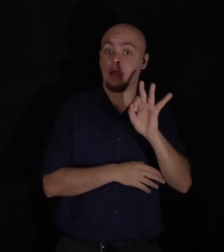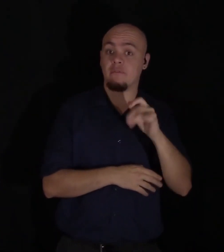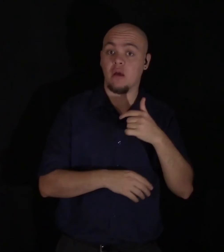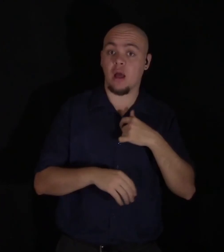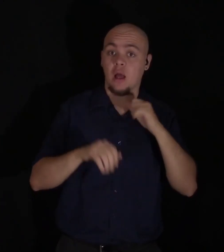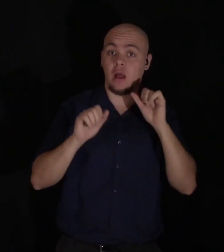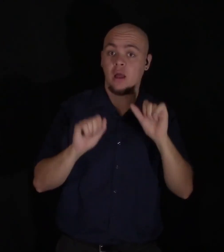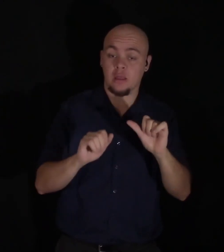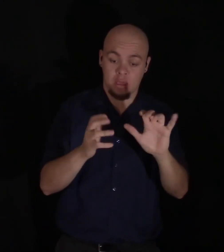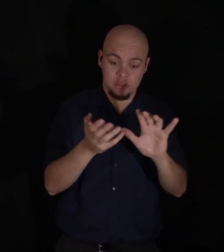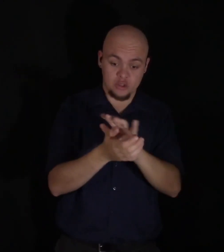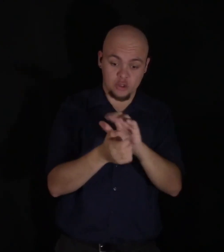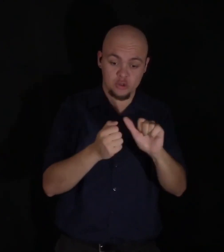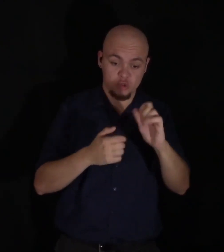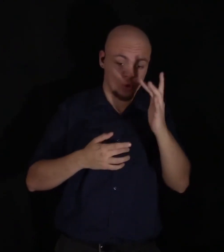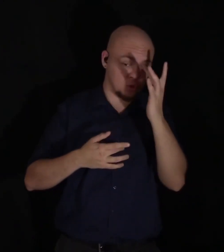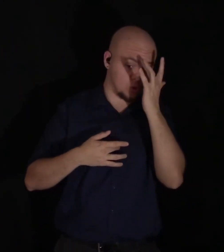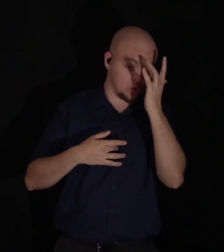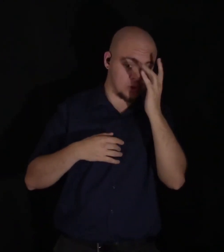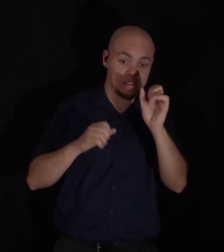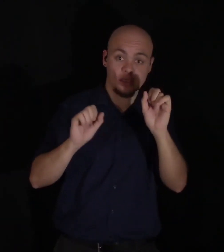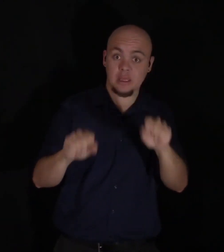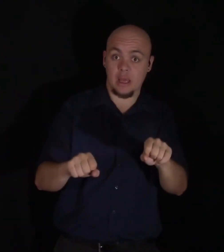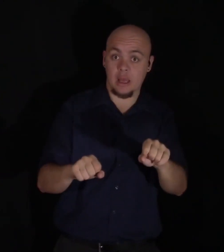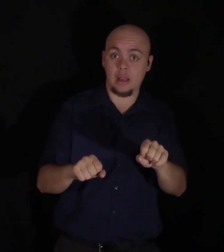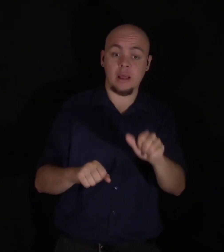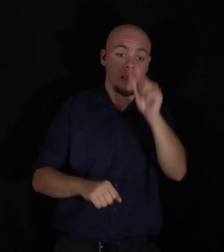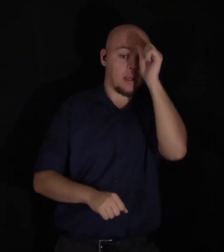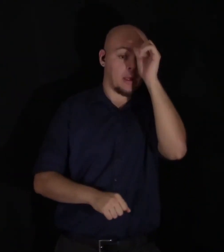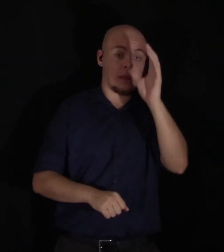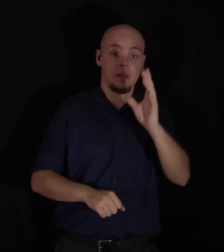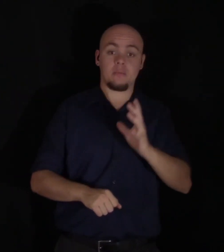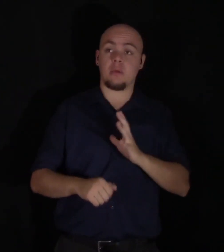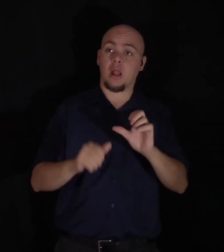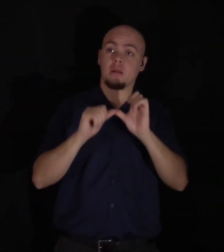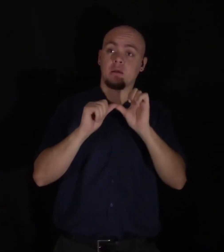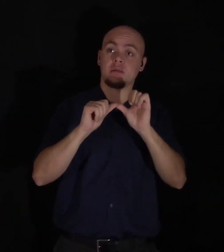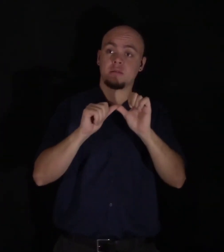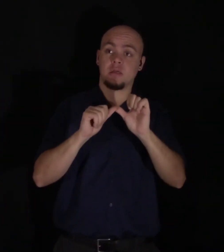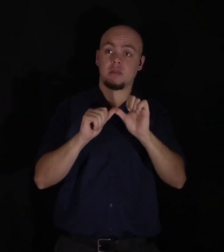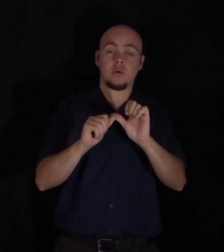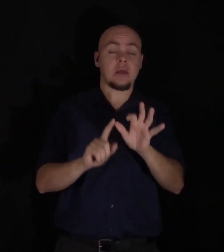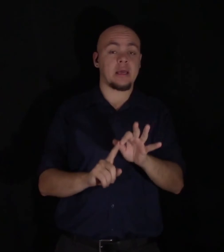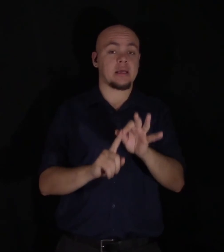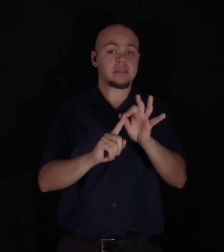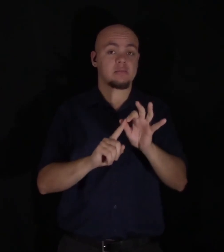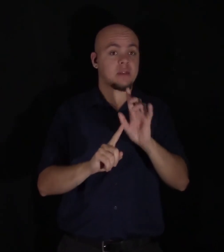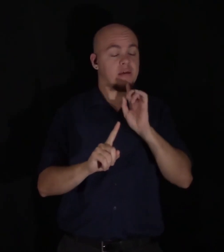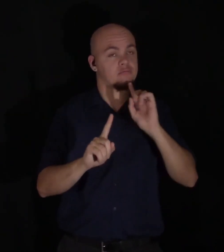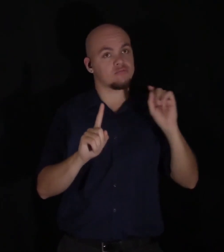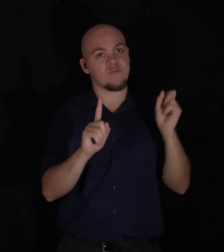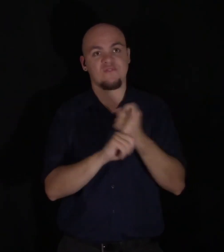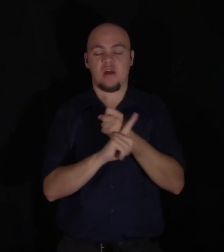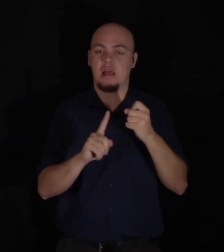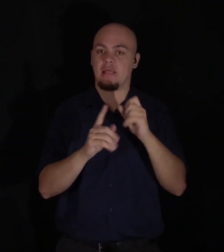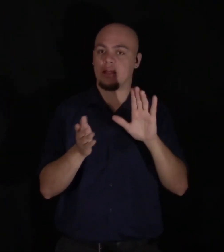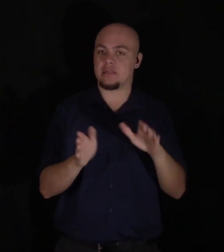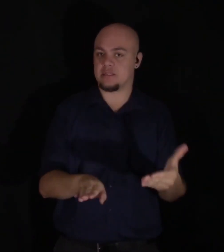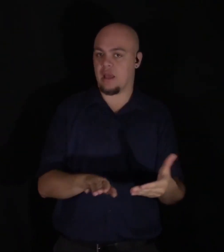disease from the human frame, and render man invulnerable to any but a violent death? Nor were these my only